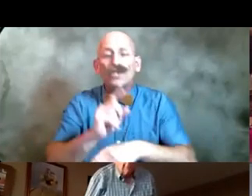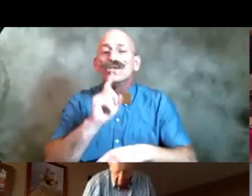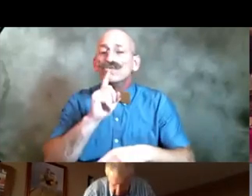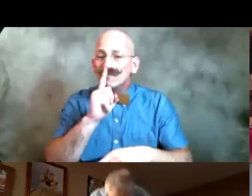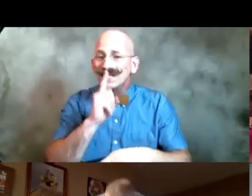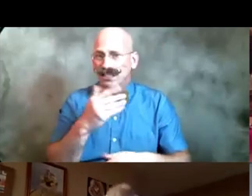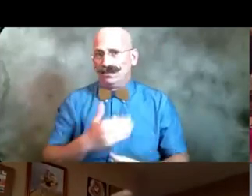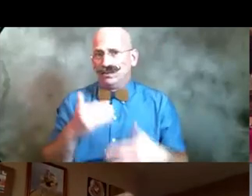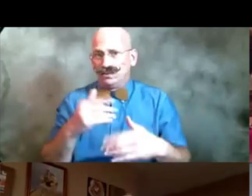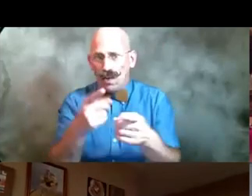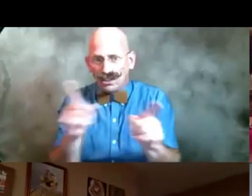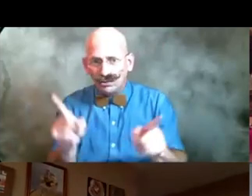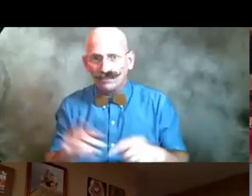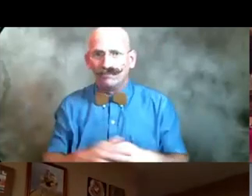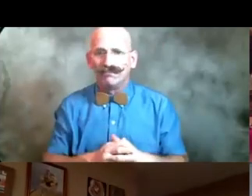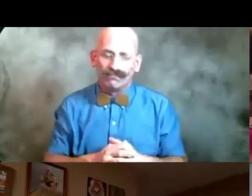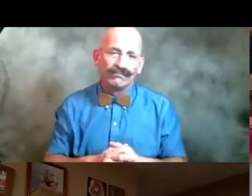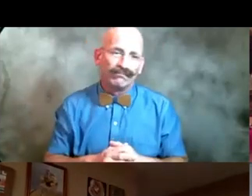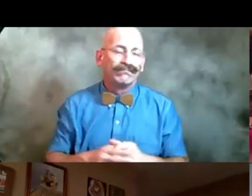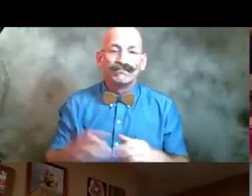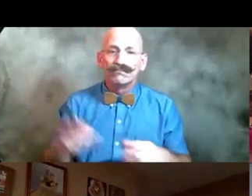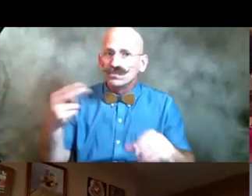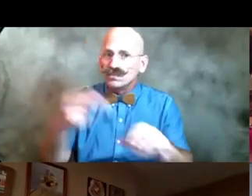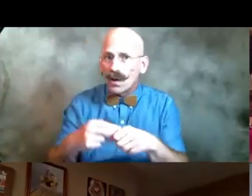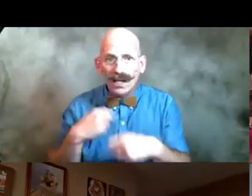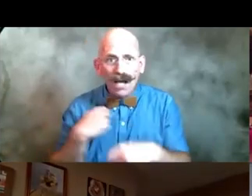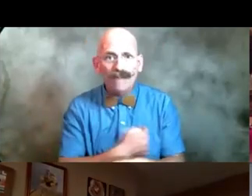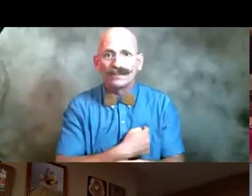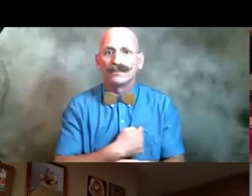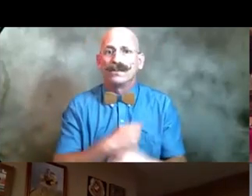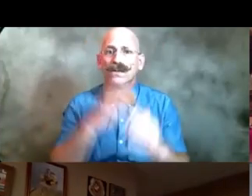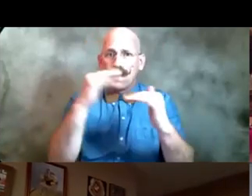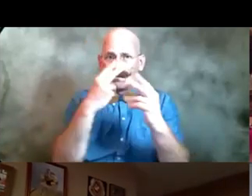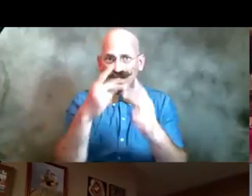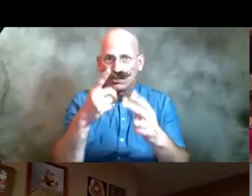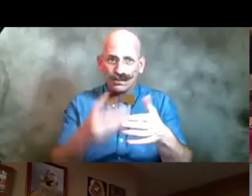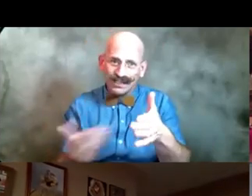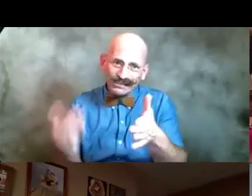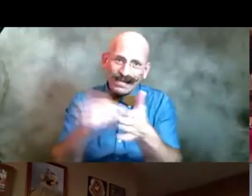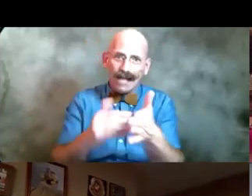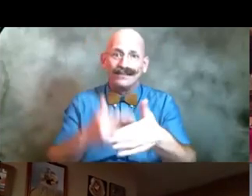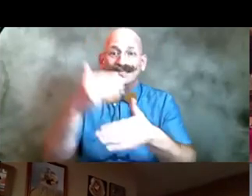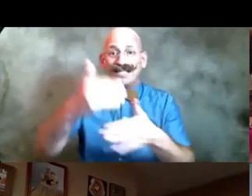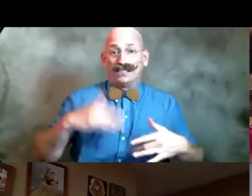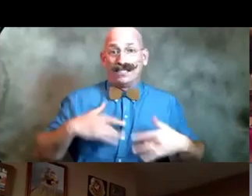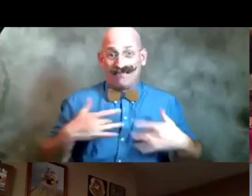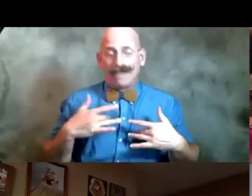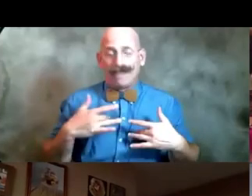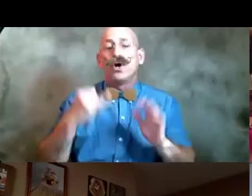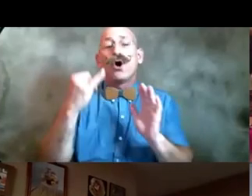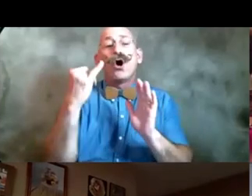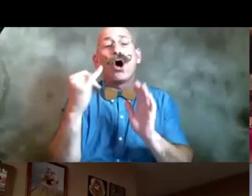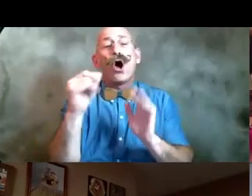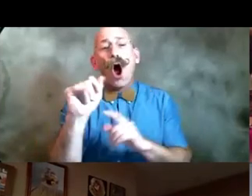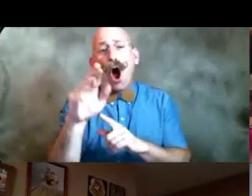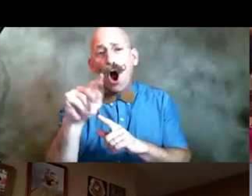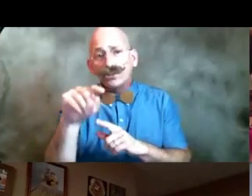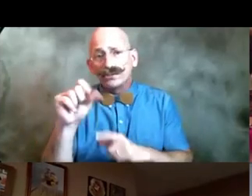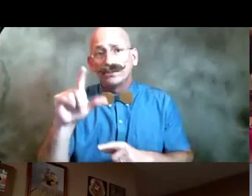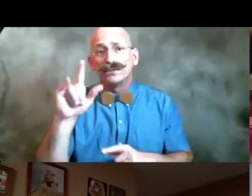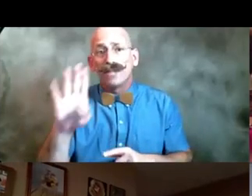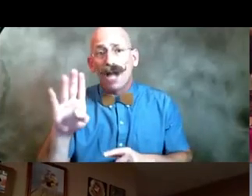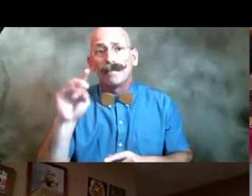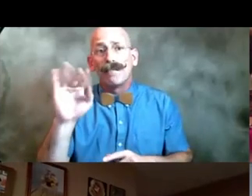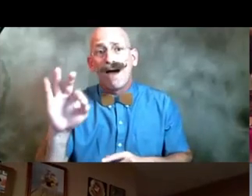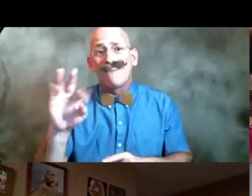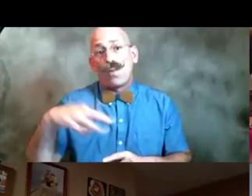being on with us and and we hope to see you again at the next events please go to arts club of washington.org and sign up for the